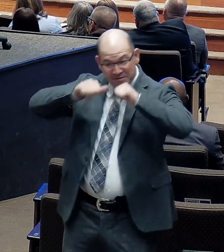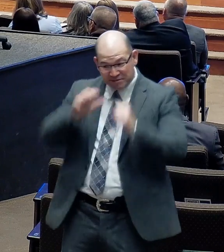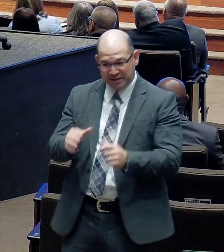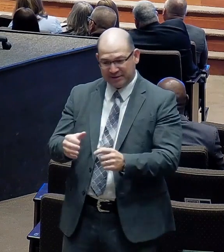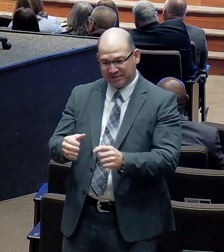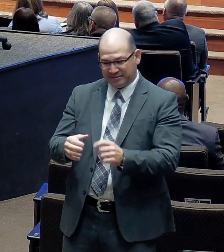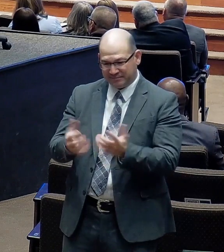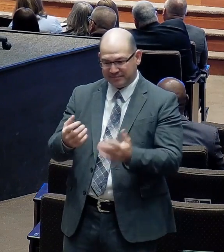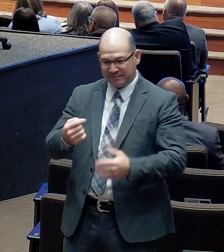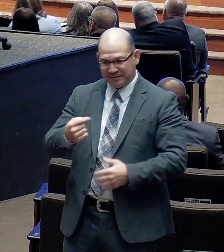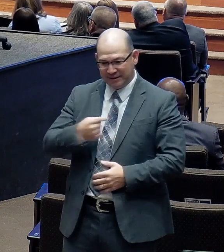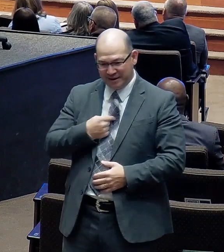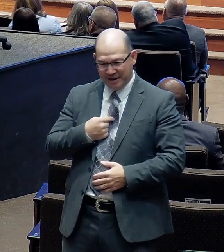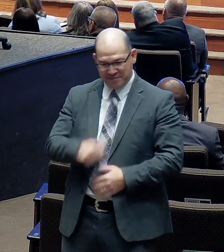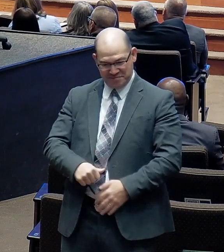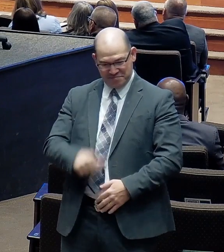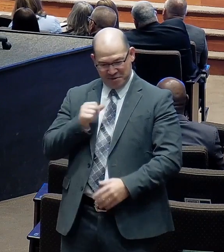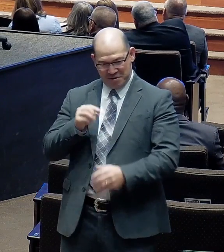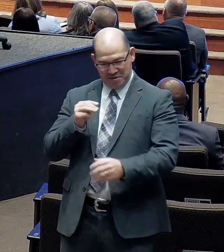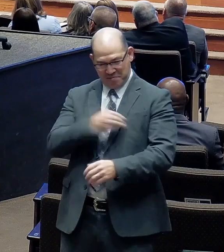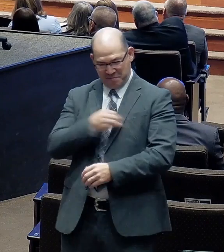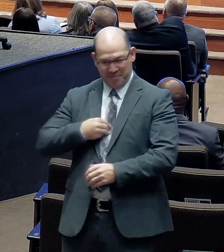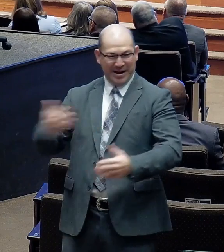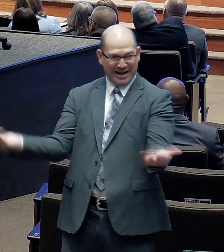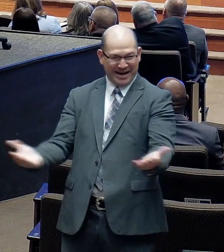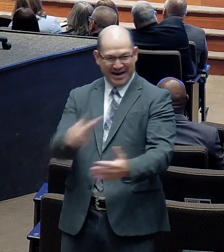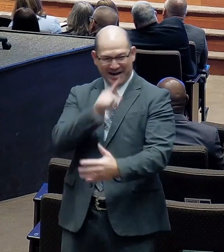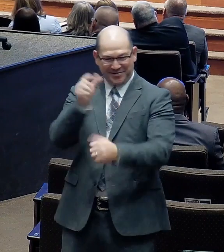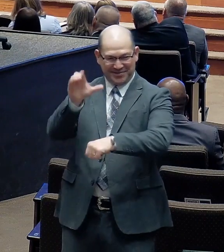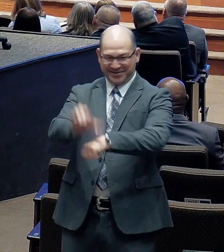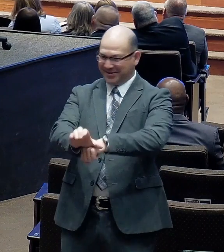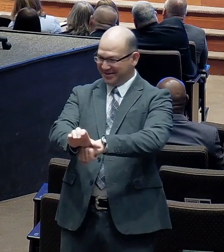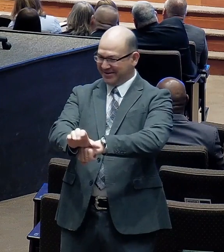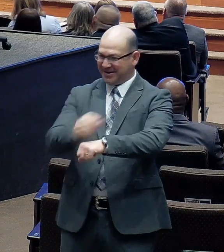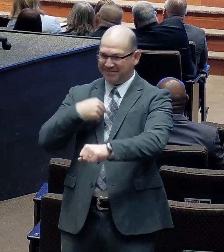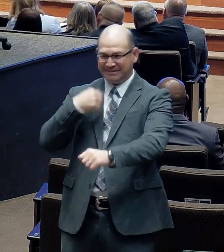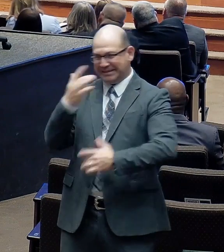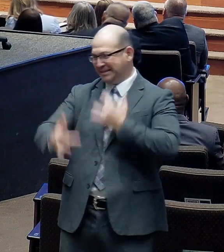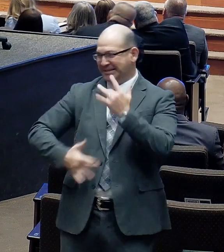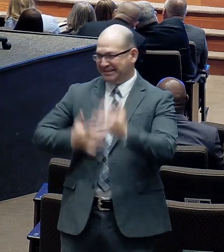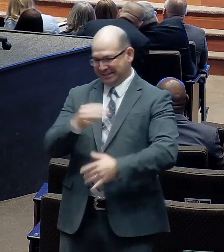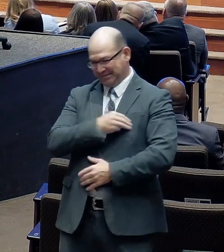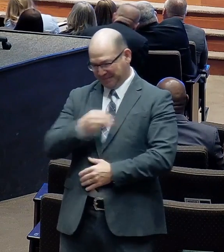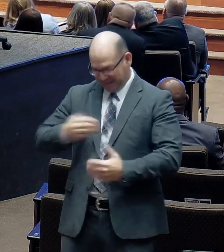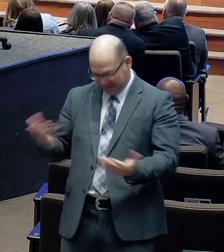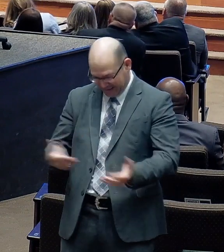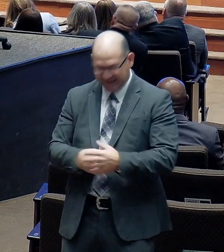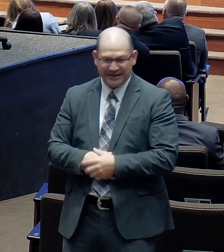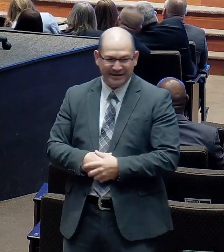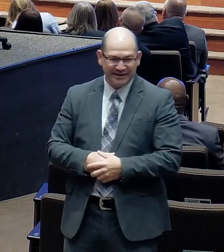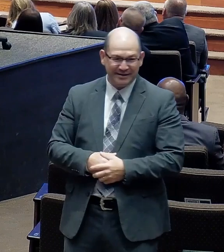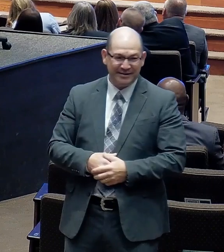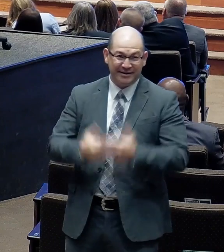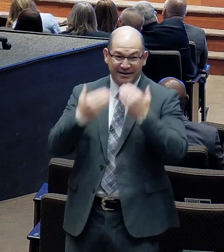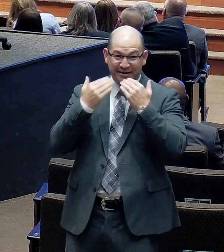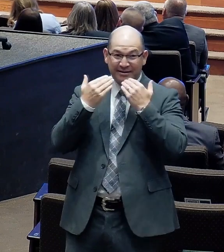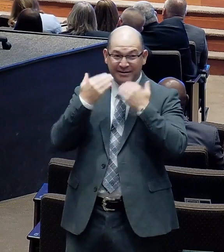of Lancaster Baptist Church. And by the way, I thank all of you are, too. Open your